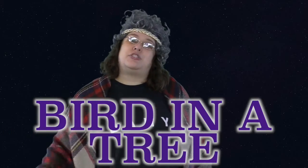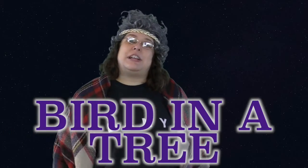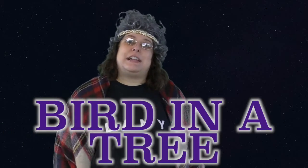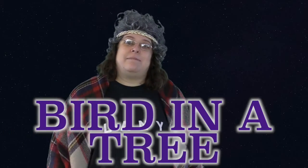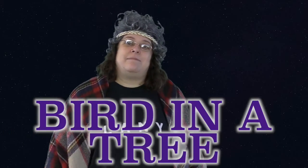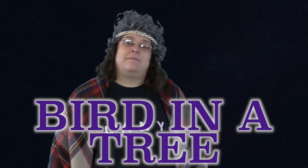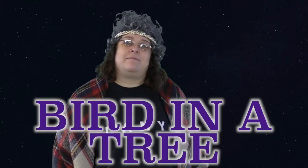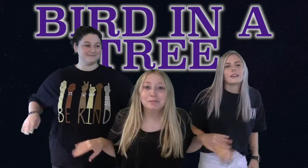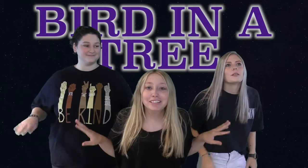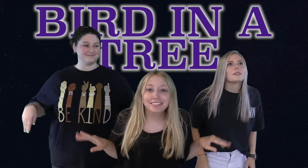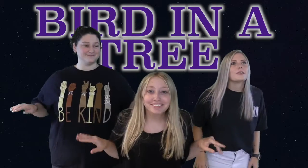in a tree.